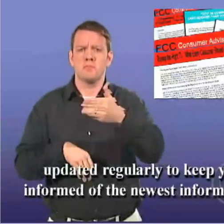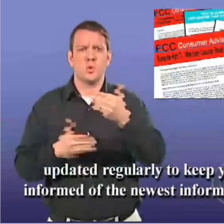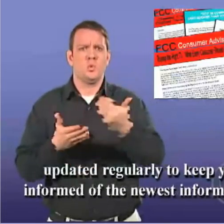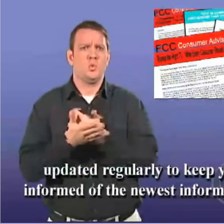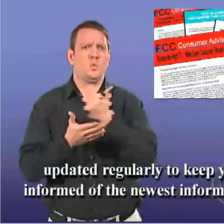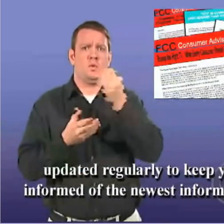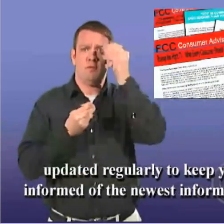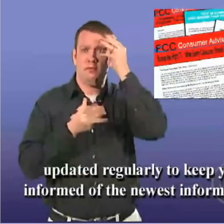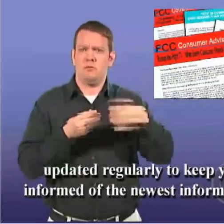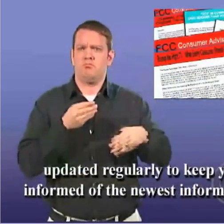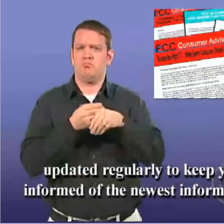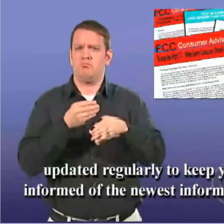of the newest information.